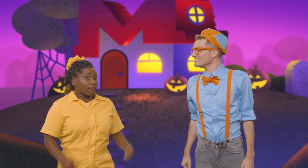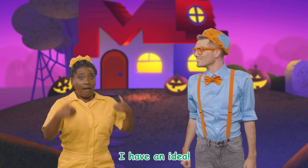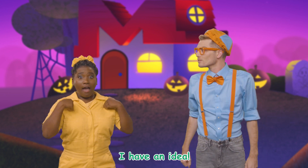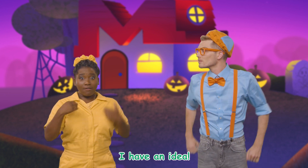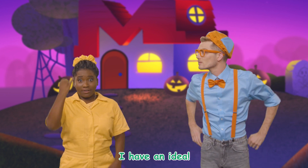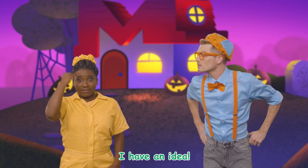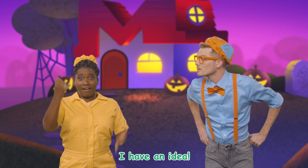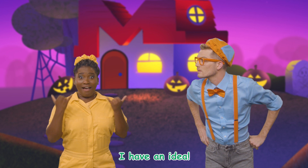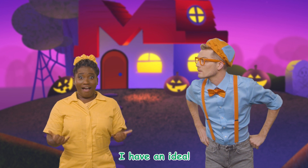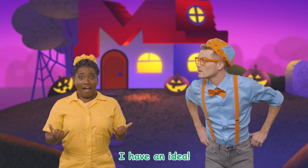I have an idea!